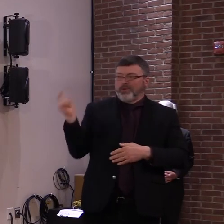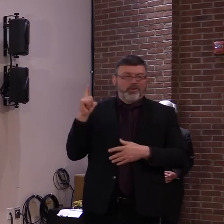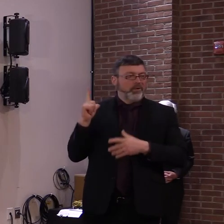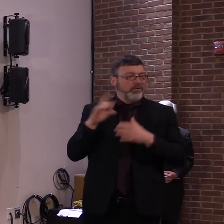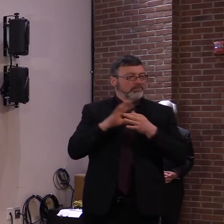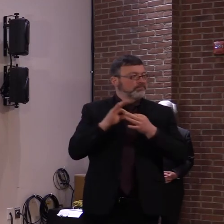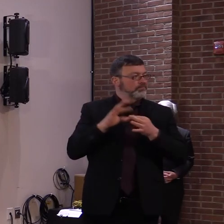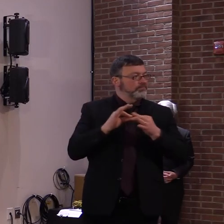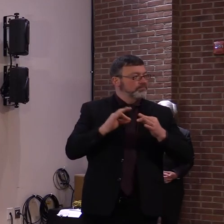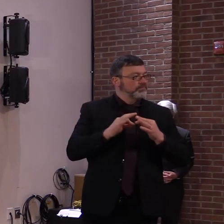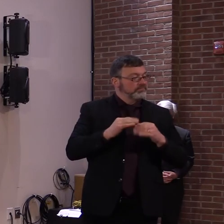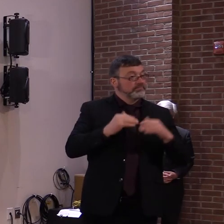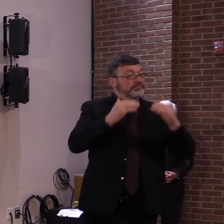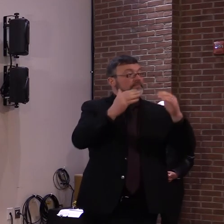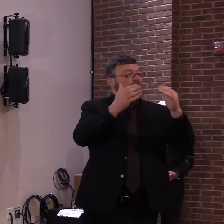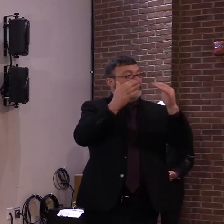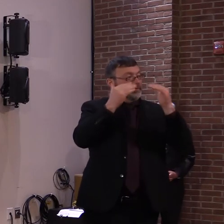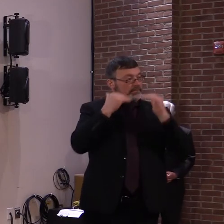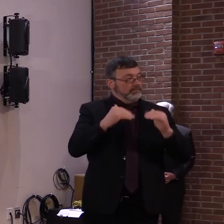John, Addison Independent.